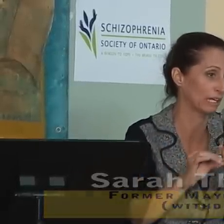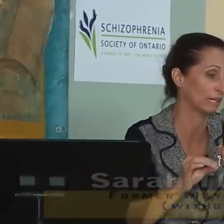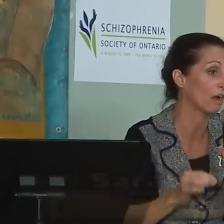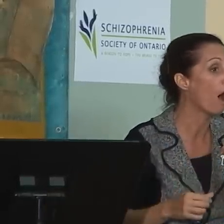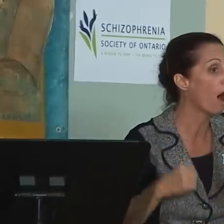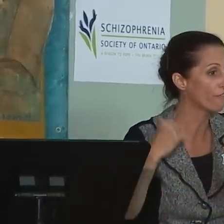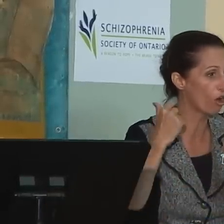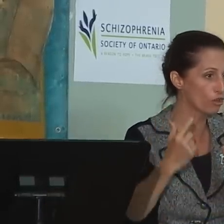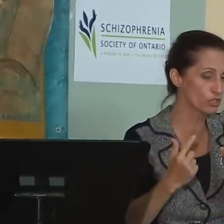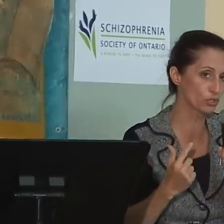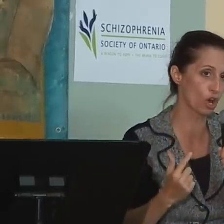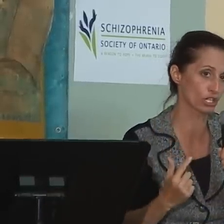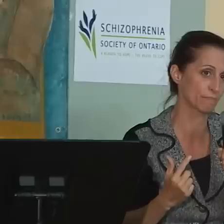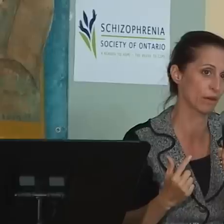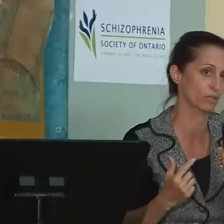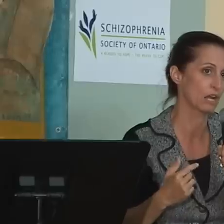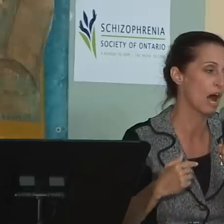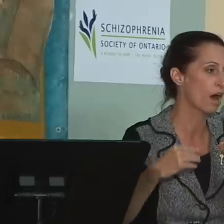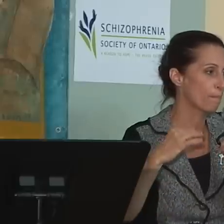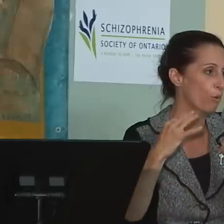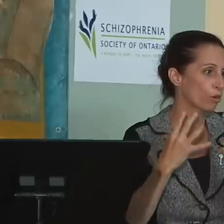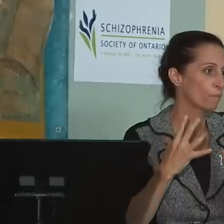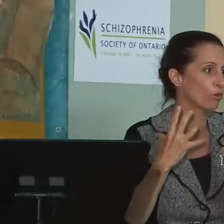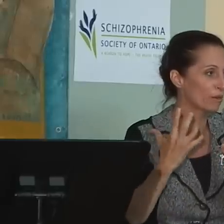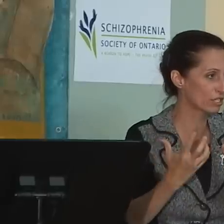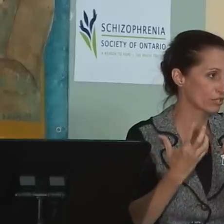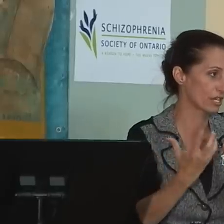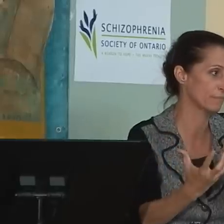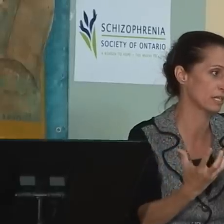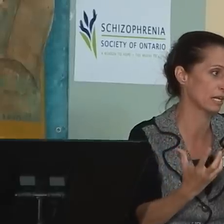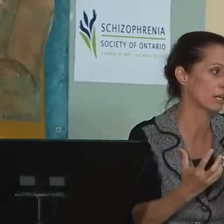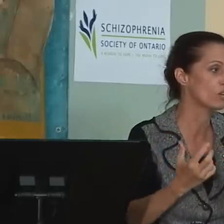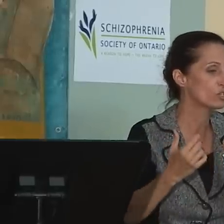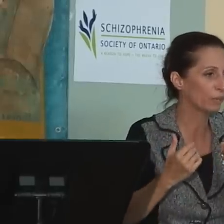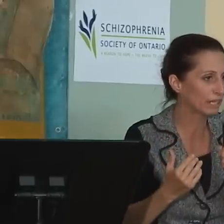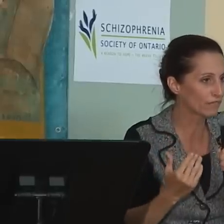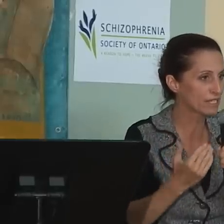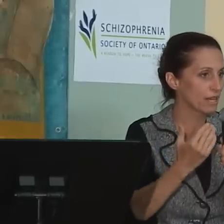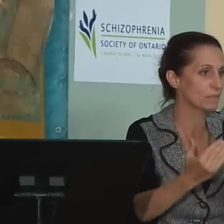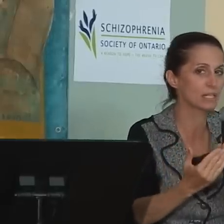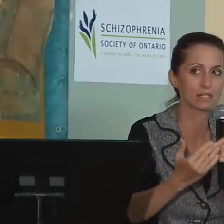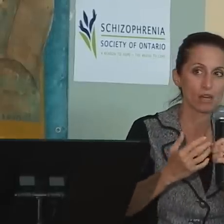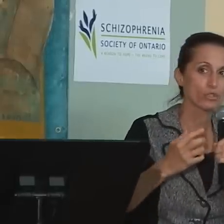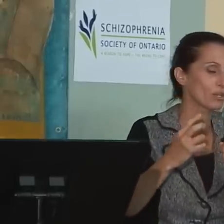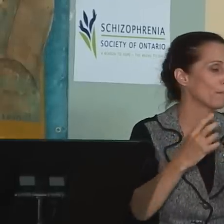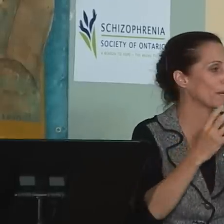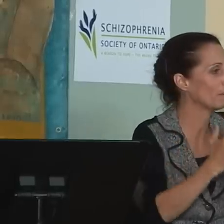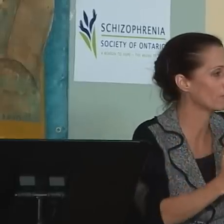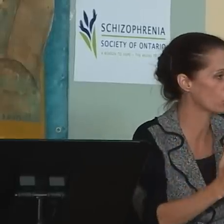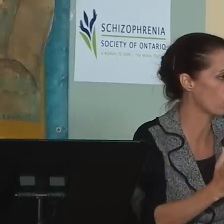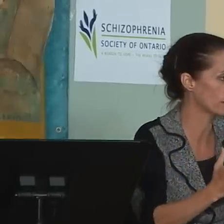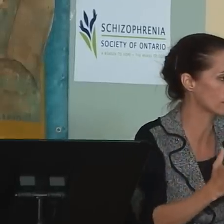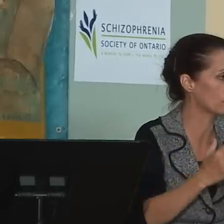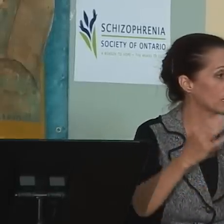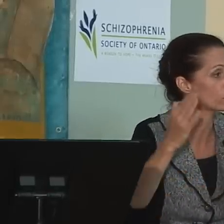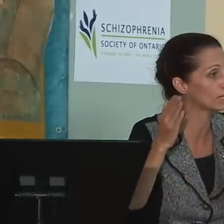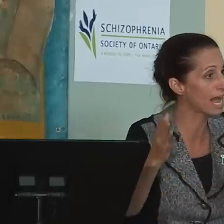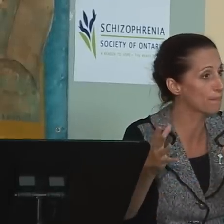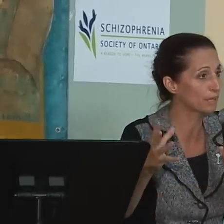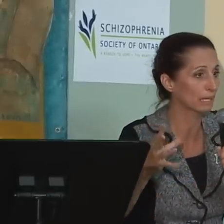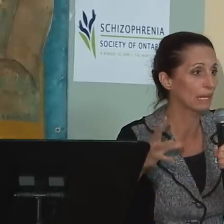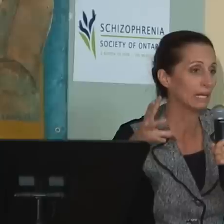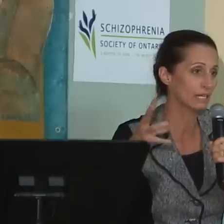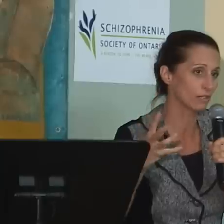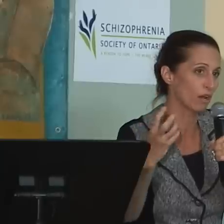components we need. I've also talked about a portable rental subsidy. we give these subsidies so that people have choice because